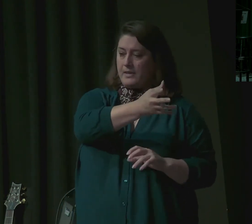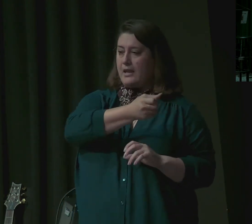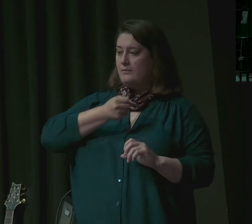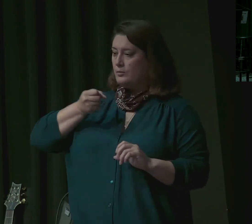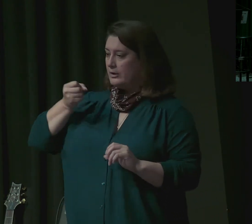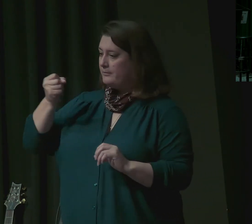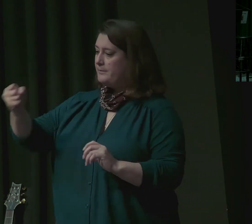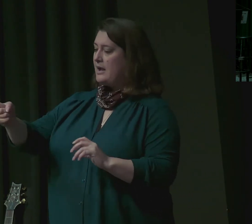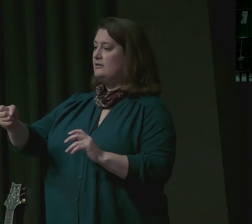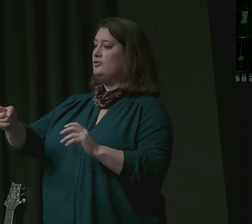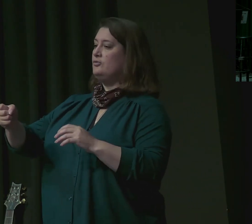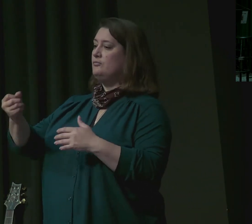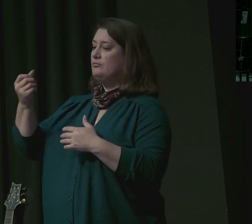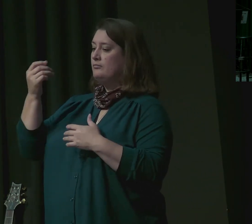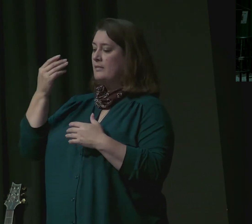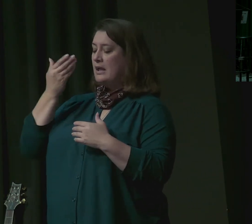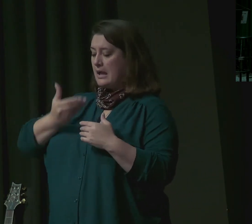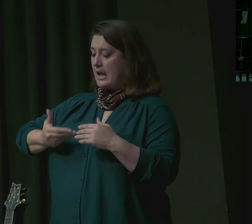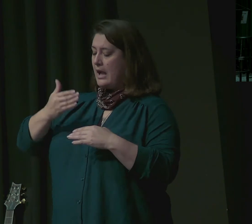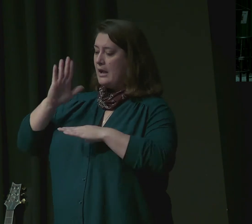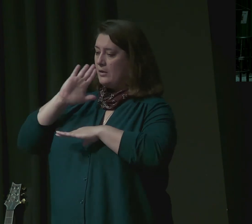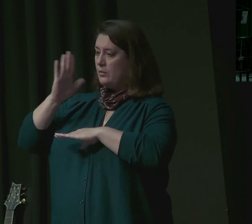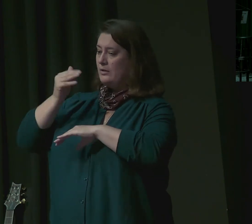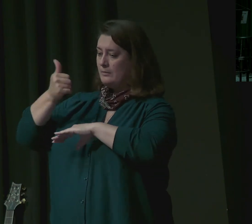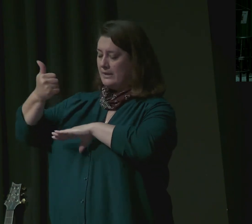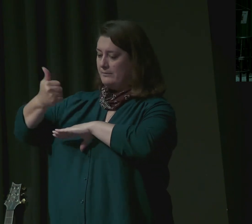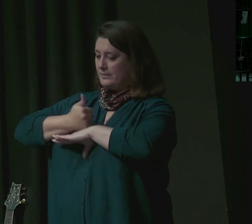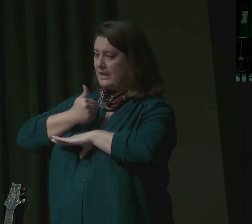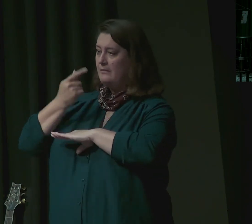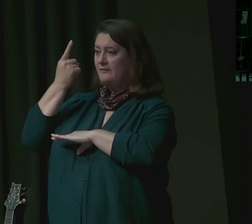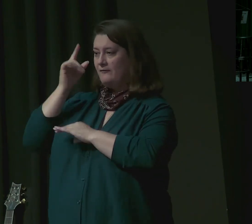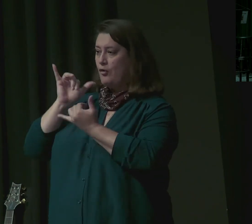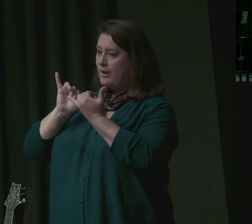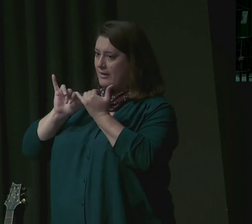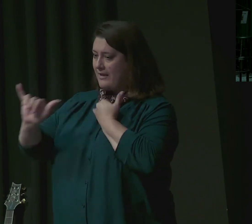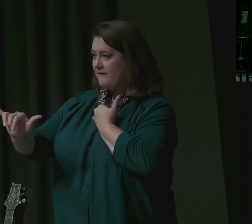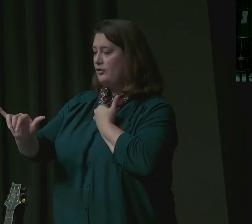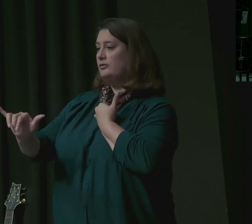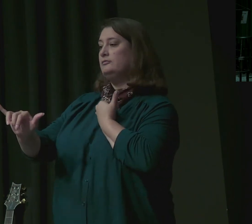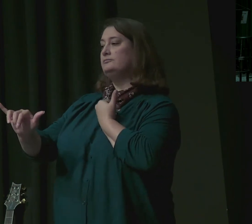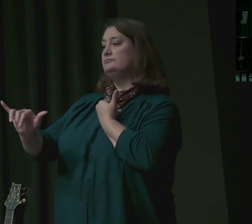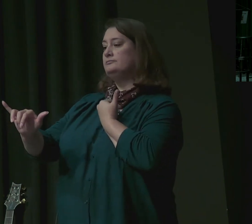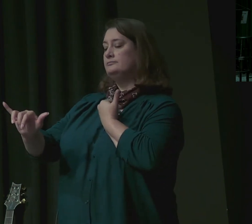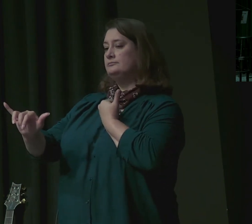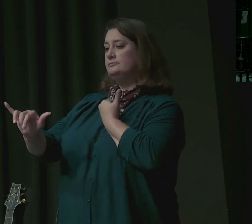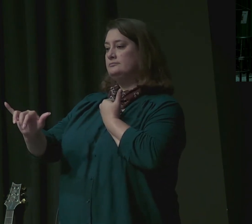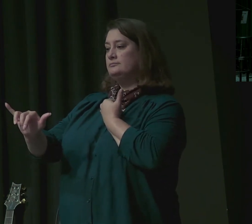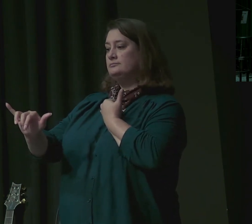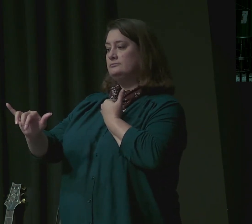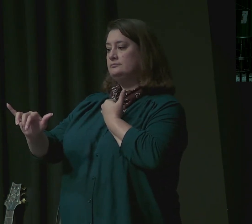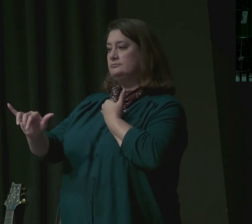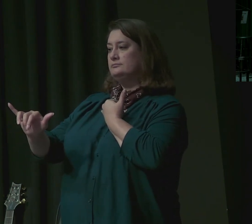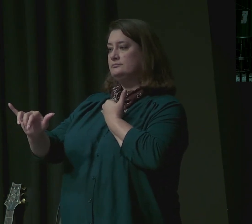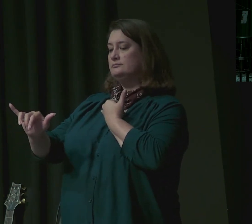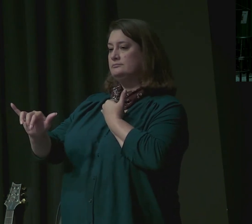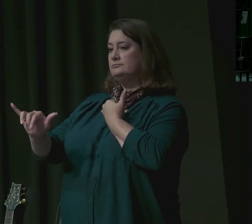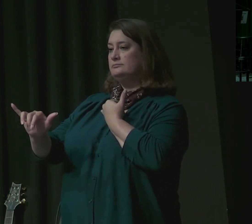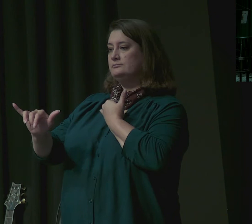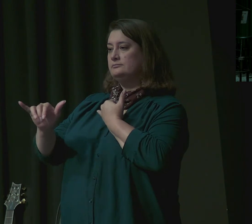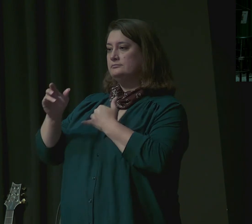bear the blame forever. And if we had not delayed, we would now have returned